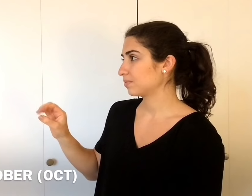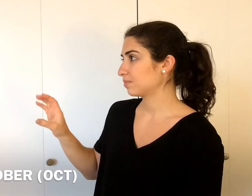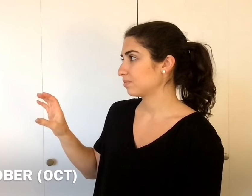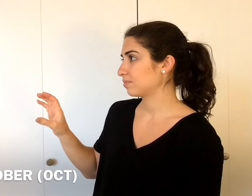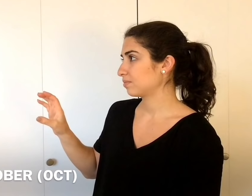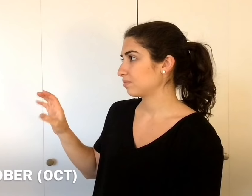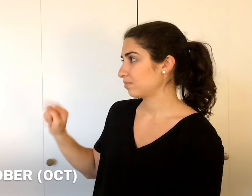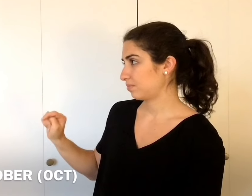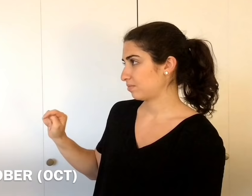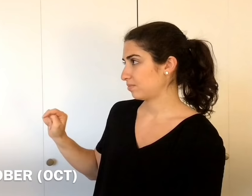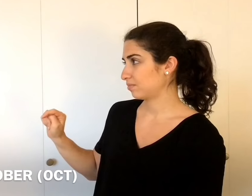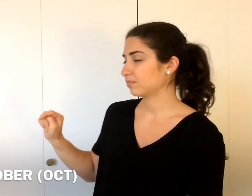October.